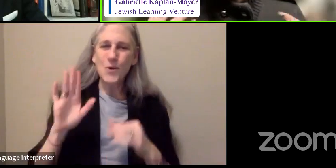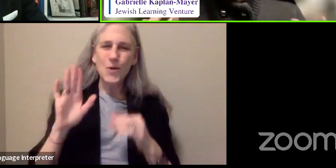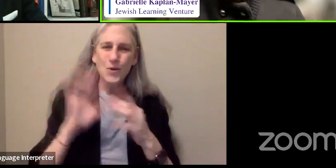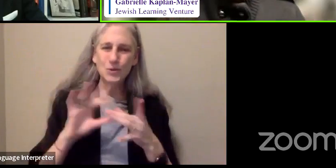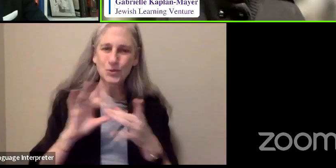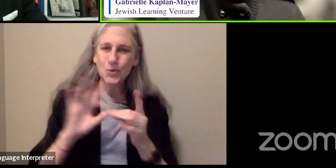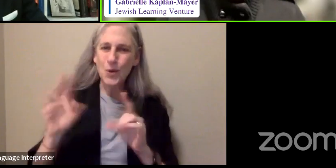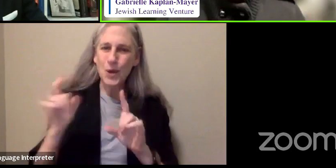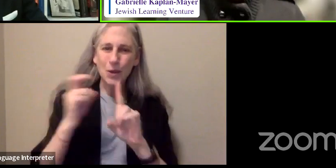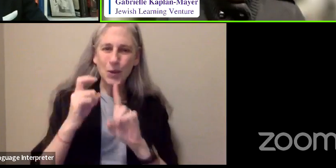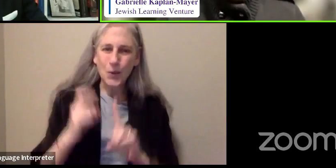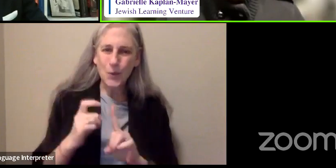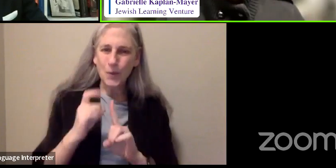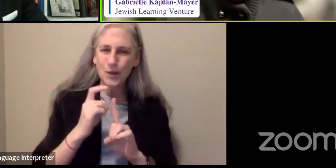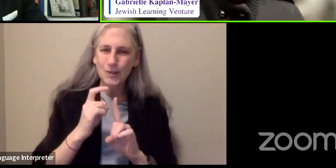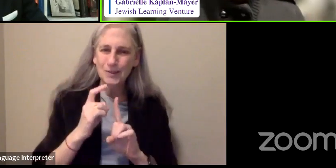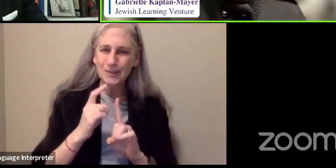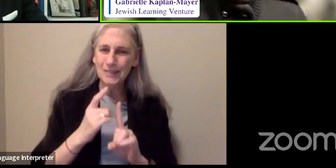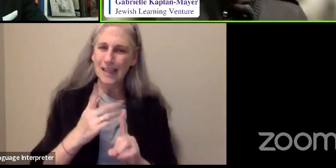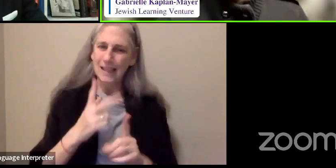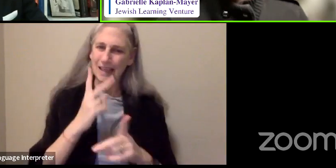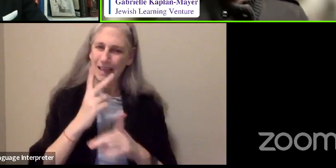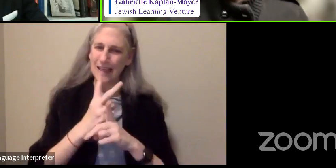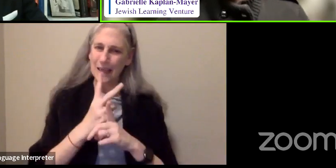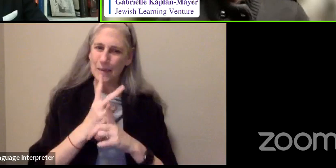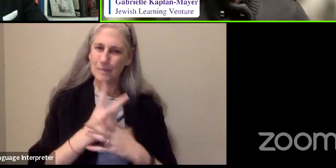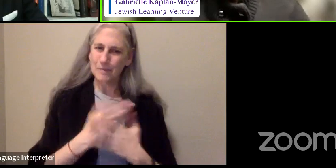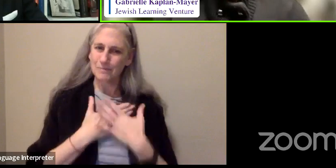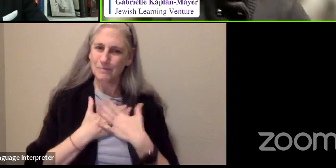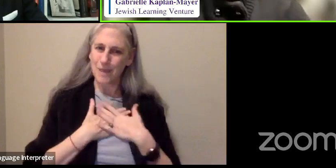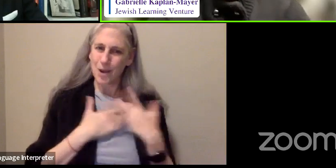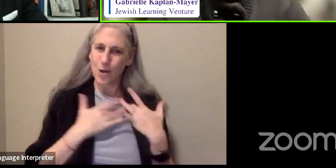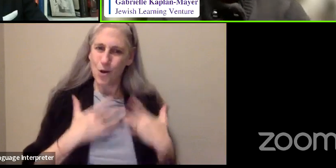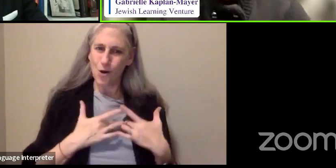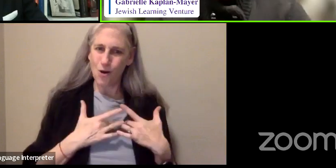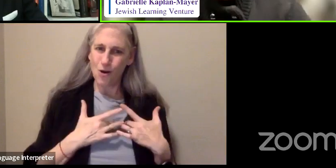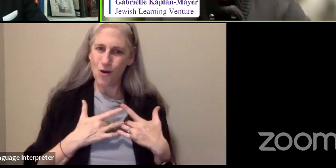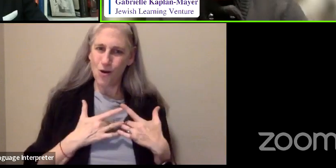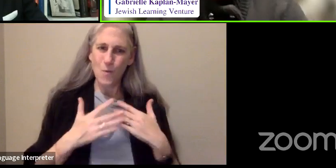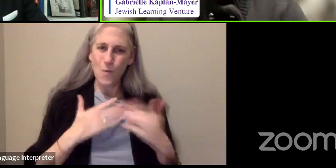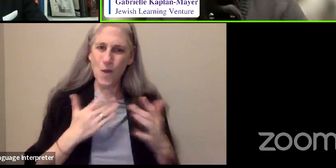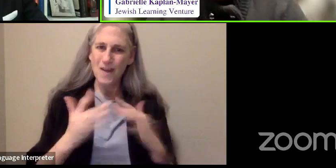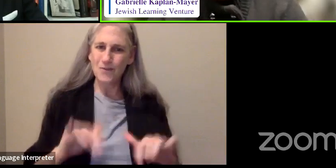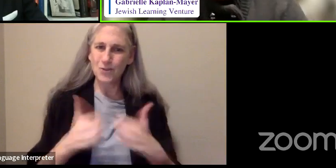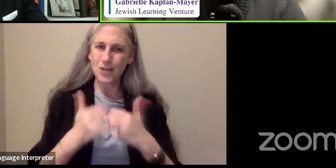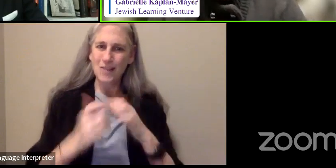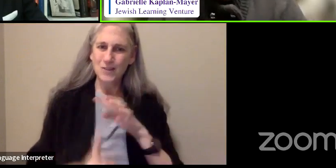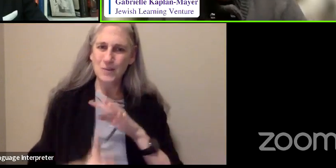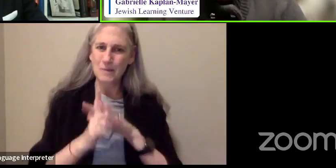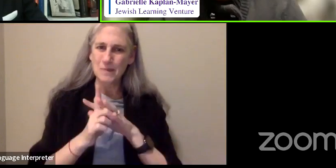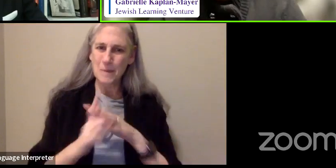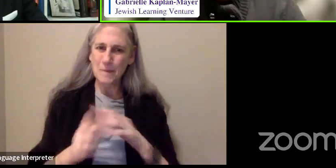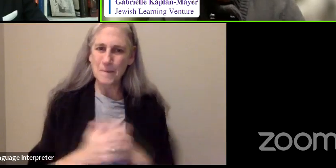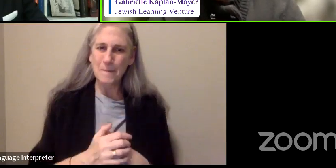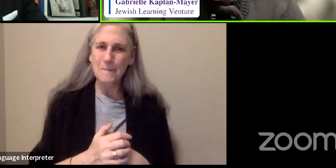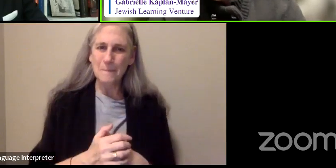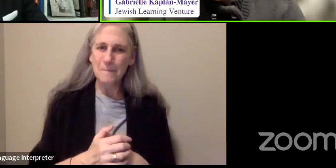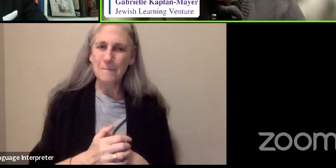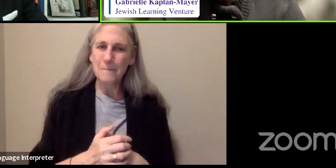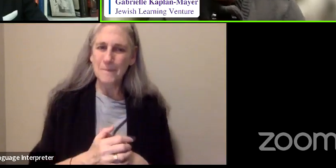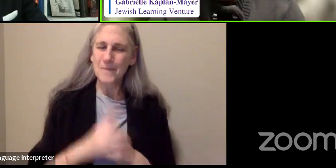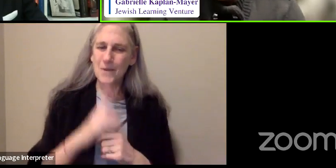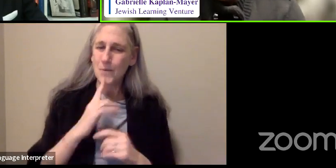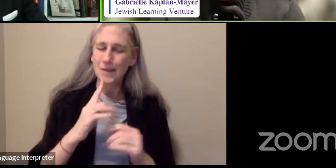we can all take with us and ponder with whatever challenges we may have in our life. It's such